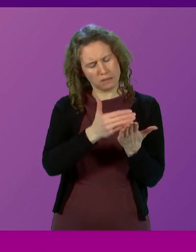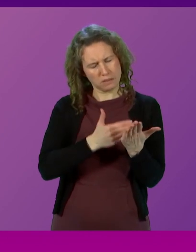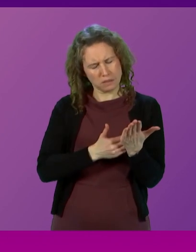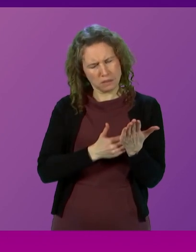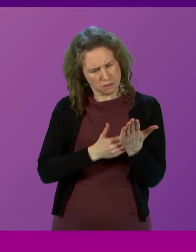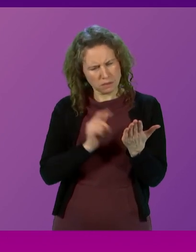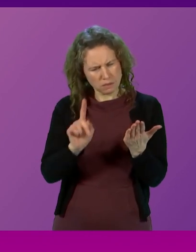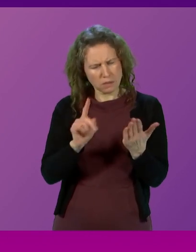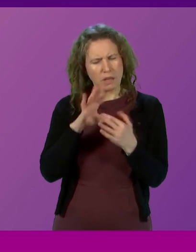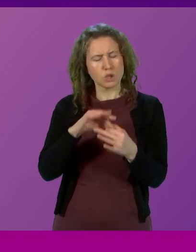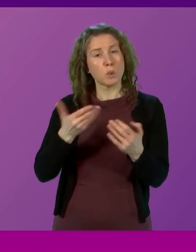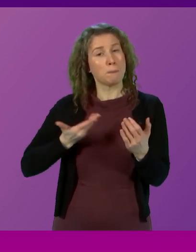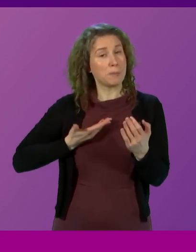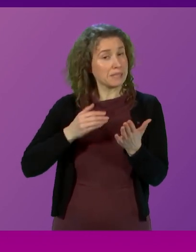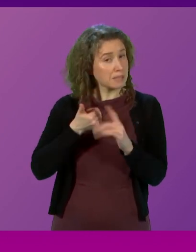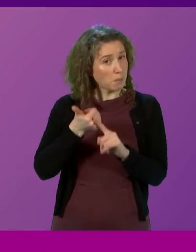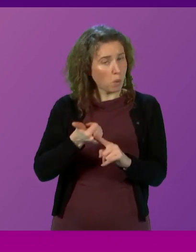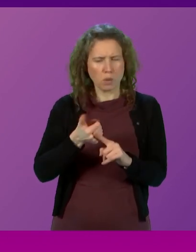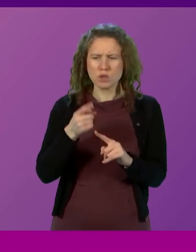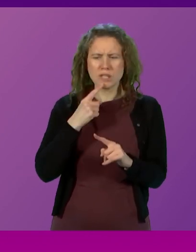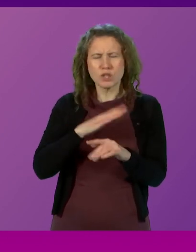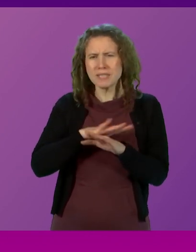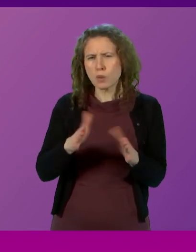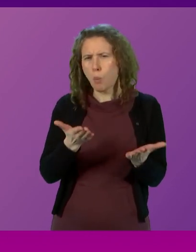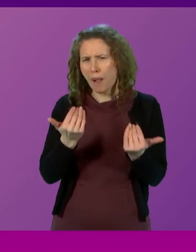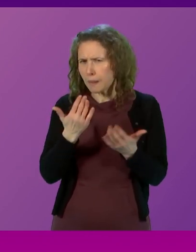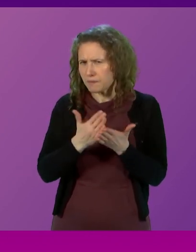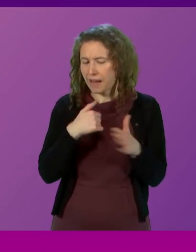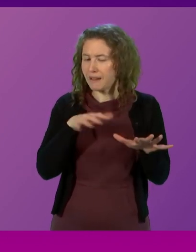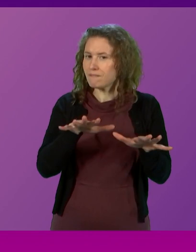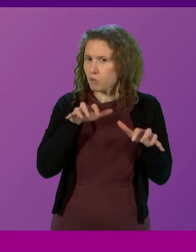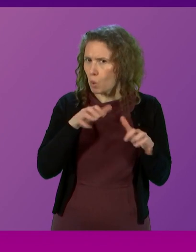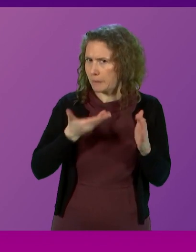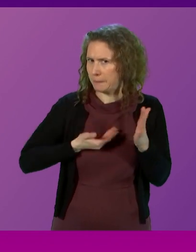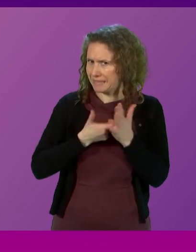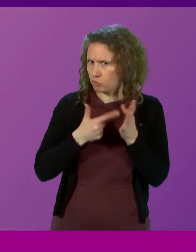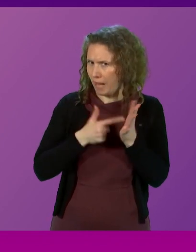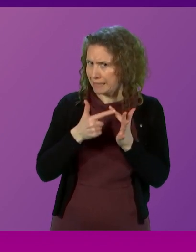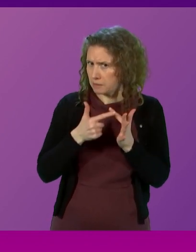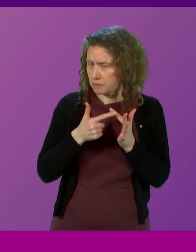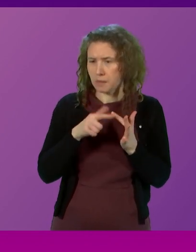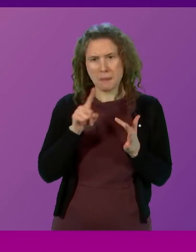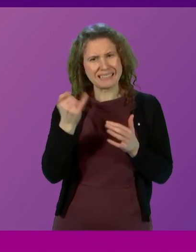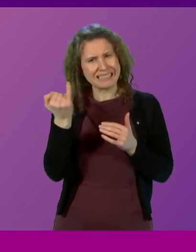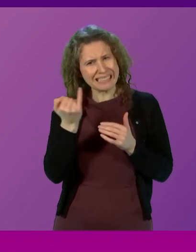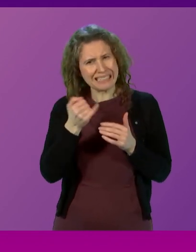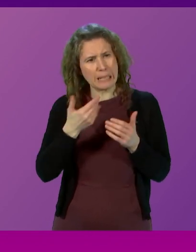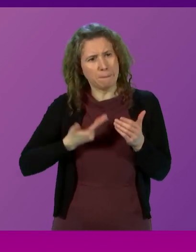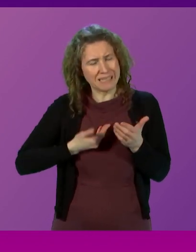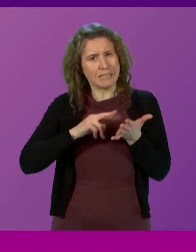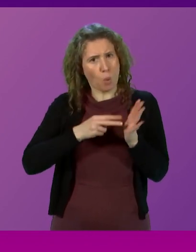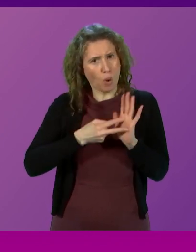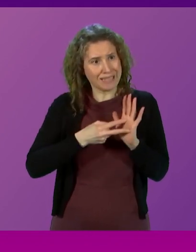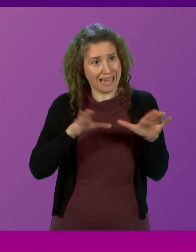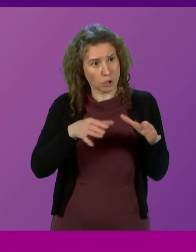example, on business support, she didn't welcome the fact that I've frozen business rates, despite the fact that 16 business organisations